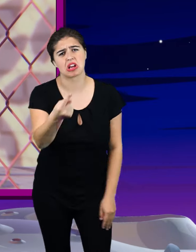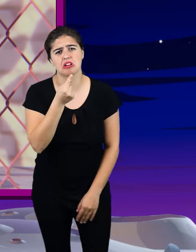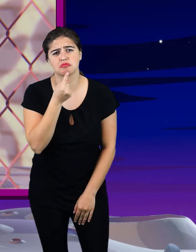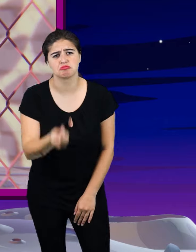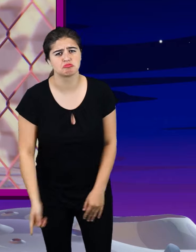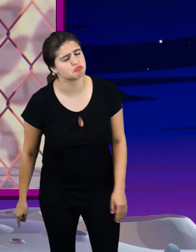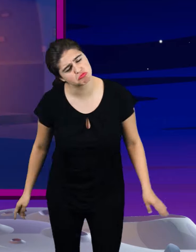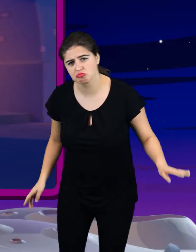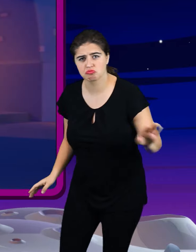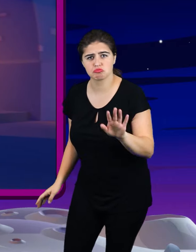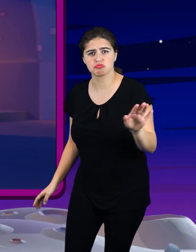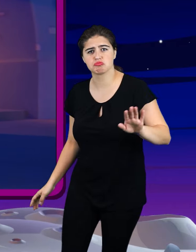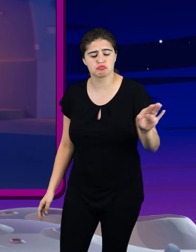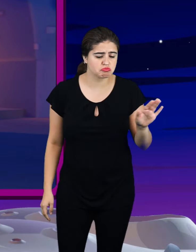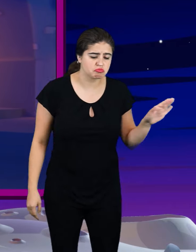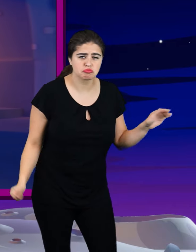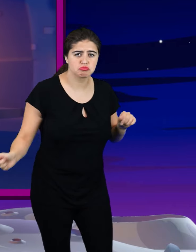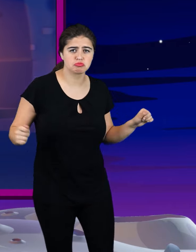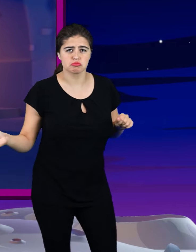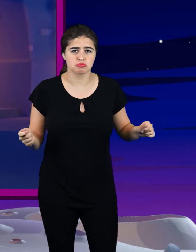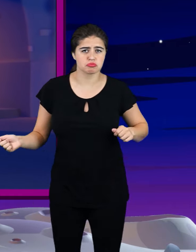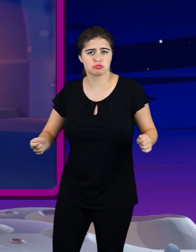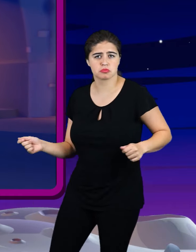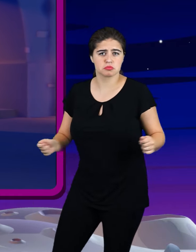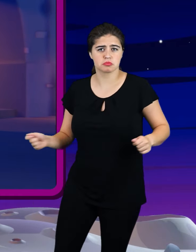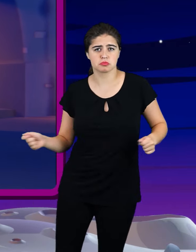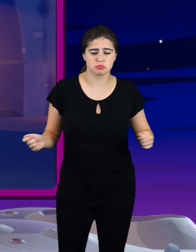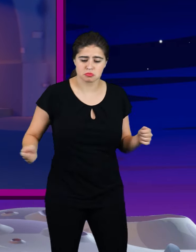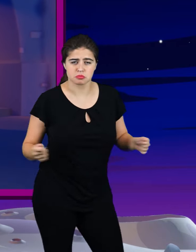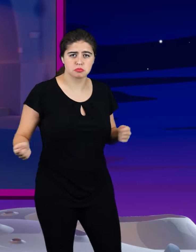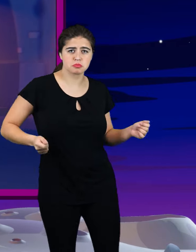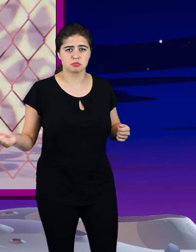fail you Mmmmm Give you up